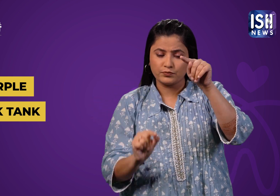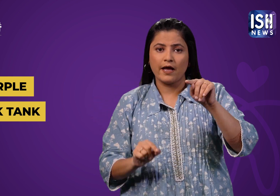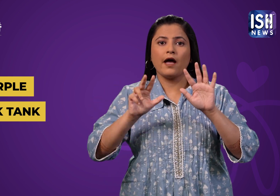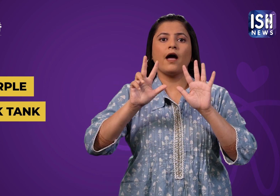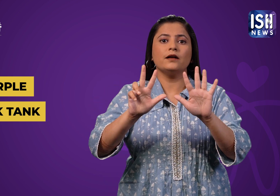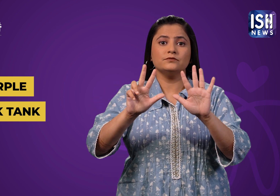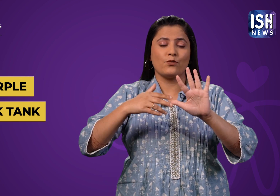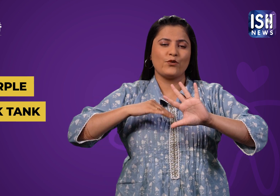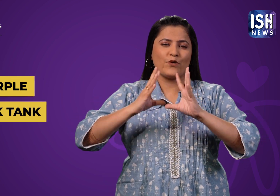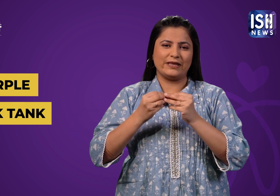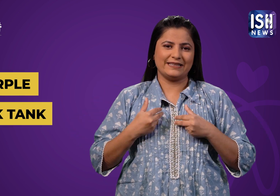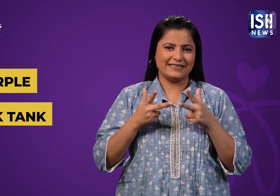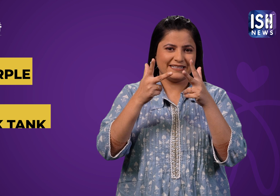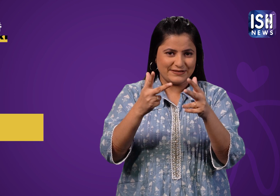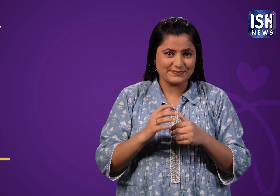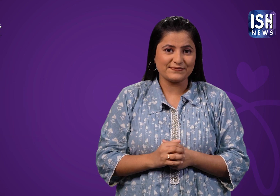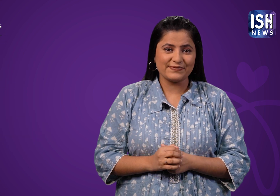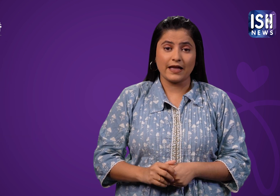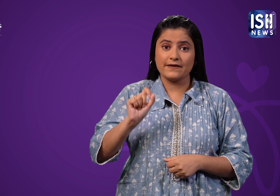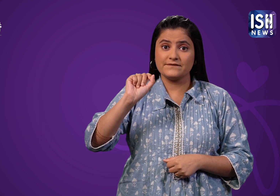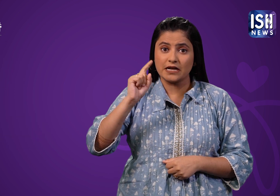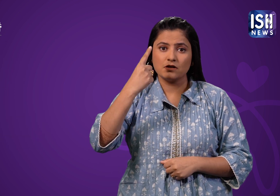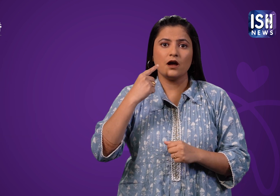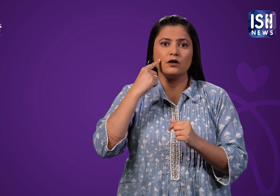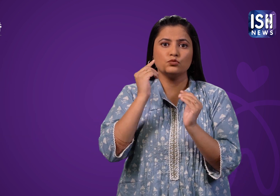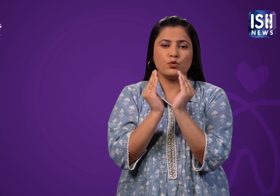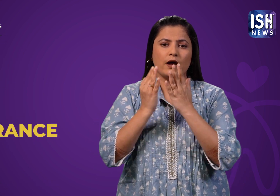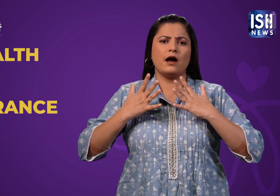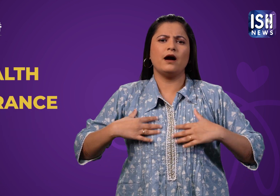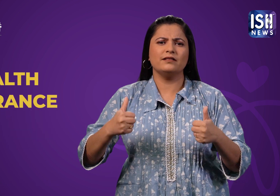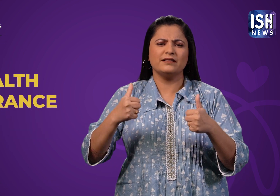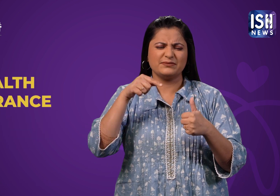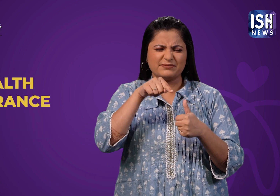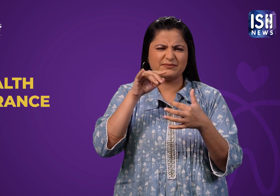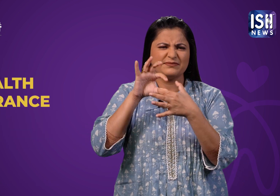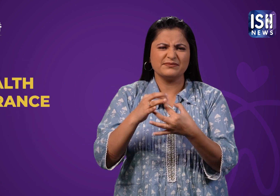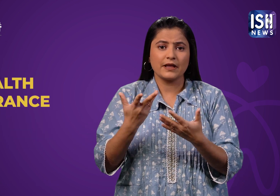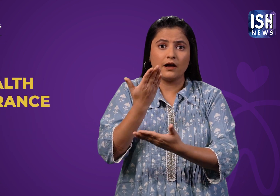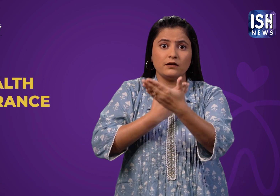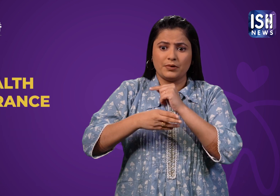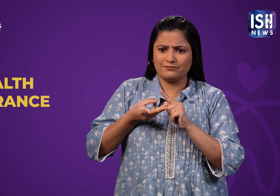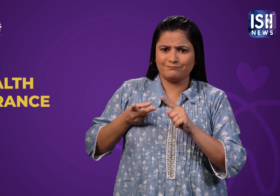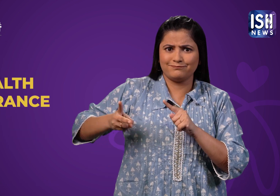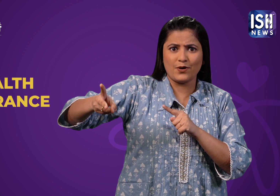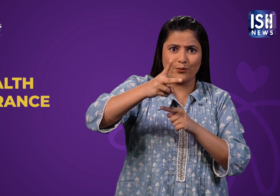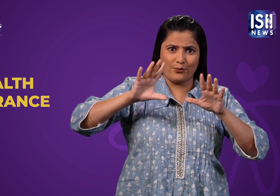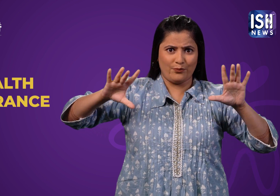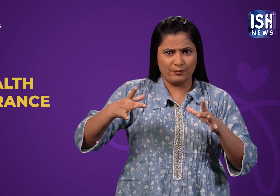being conducted under the Purple Think Tank. Health Insurance. It will discuss creation and